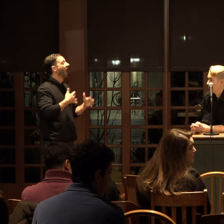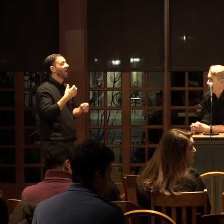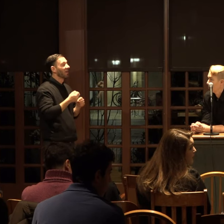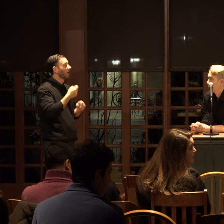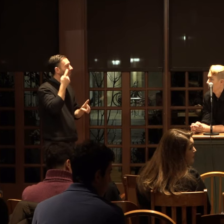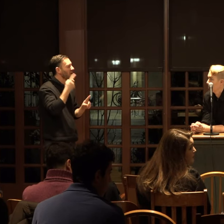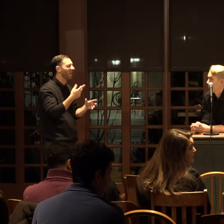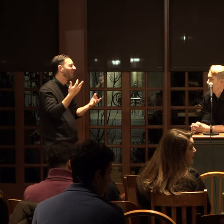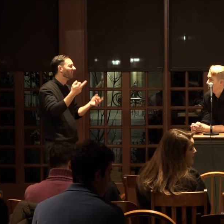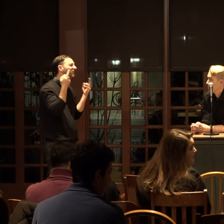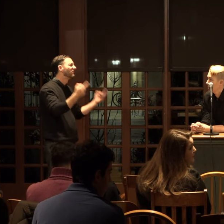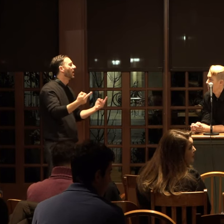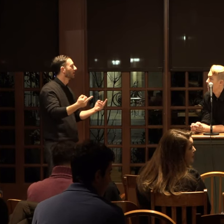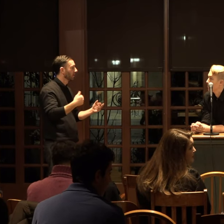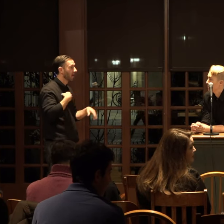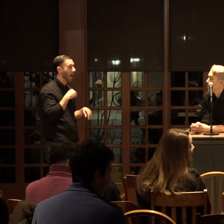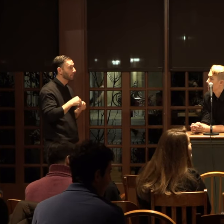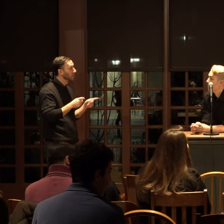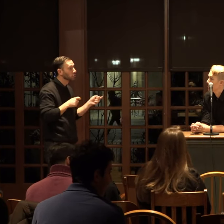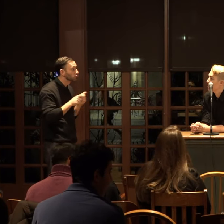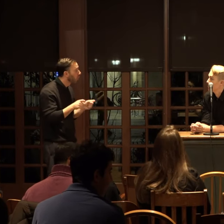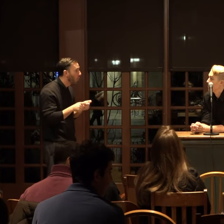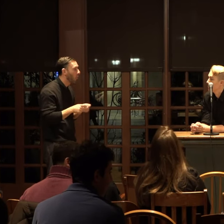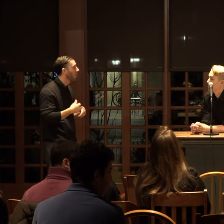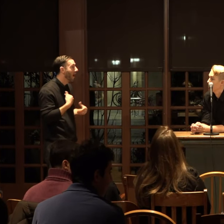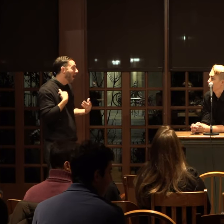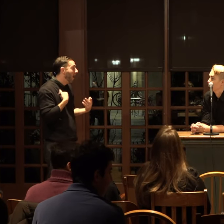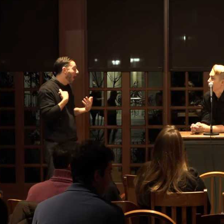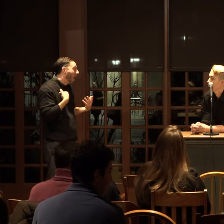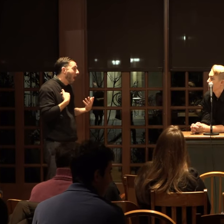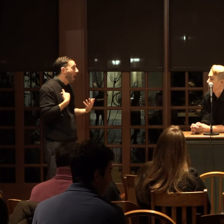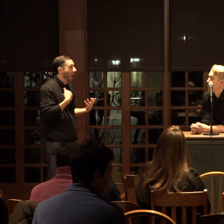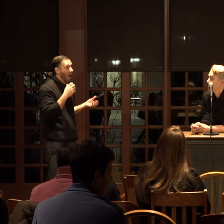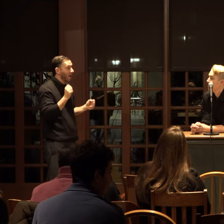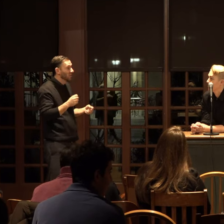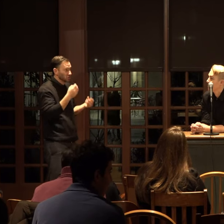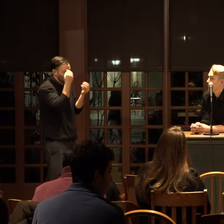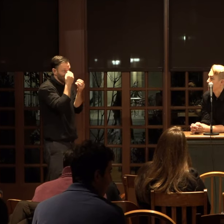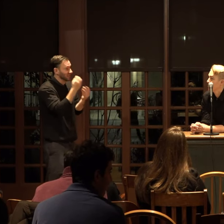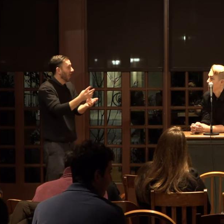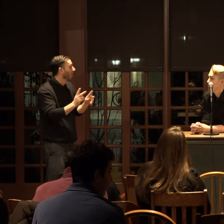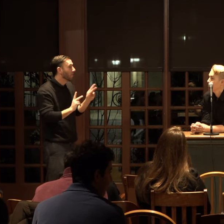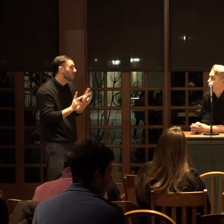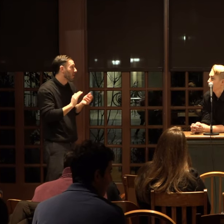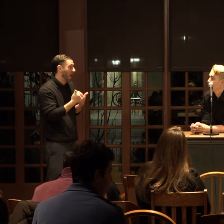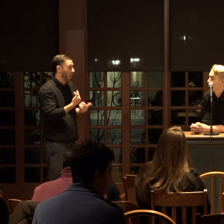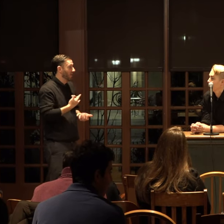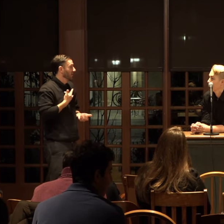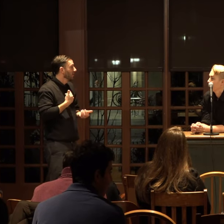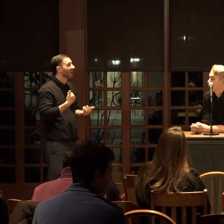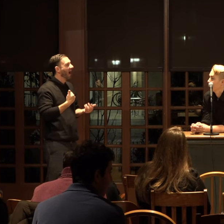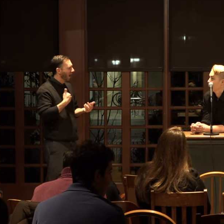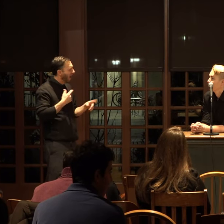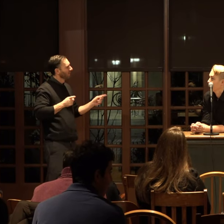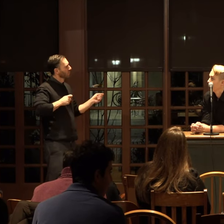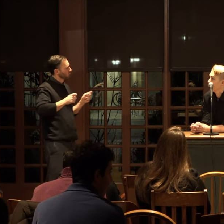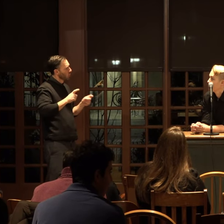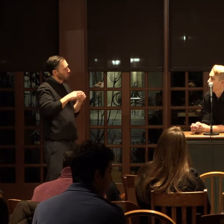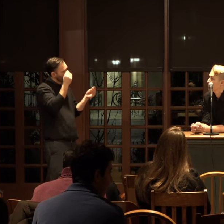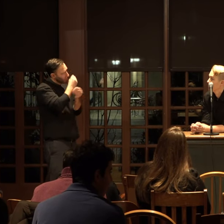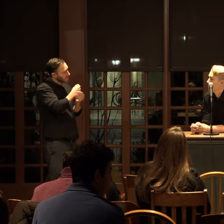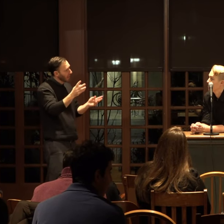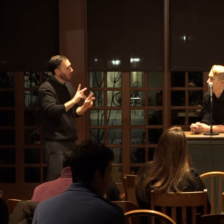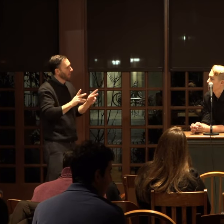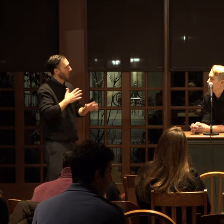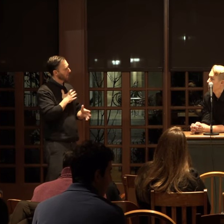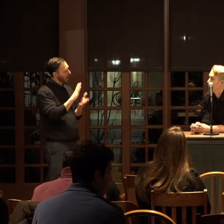you know what, fuck it, I'm in control. Like, I don't, I don't, I can just tell people how I feel. I have the control to tell people